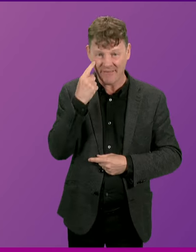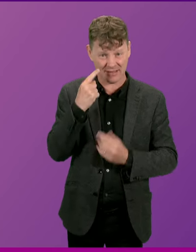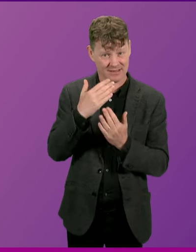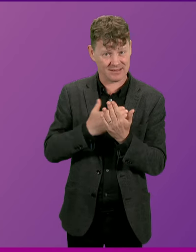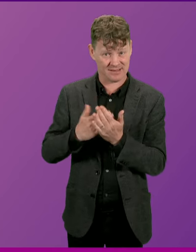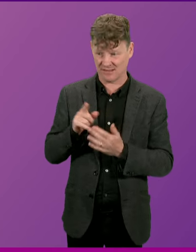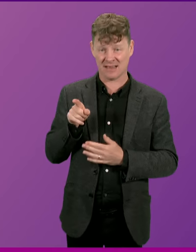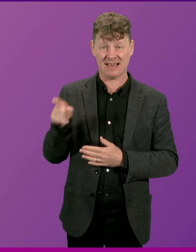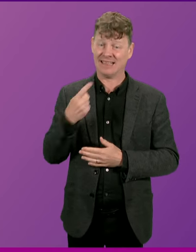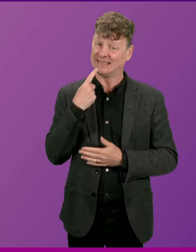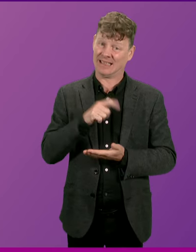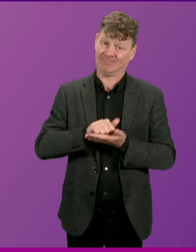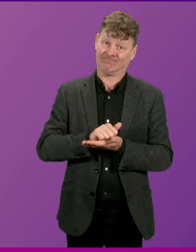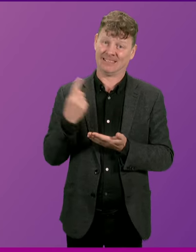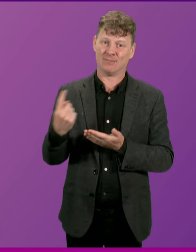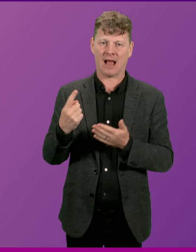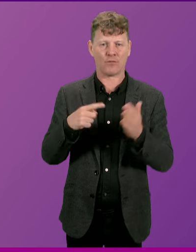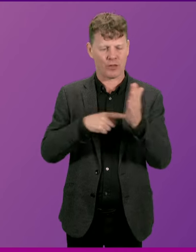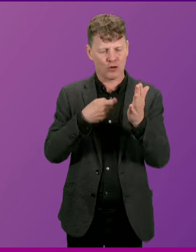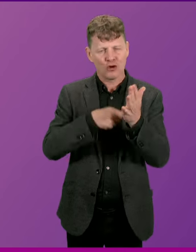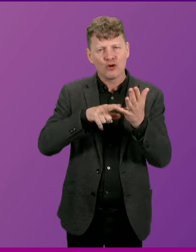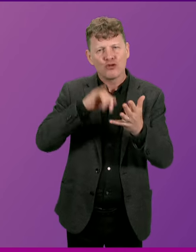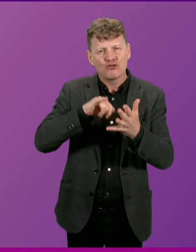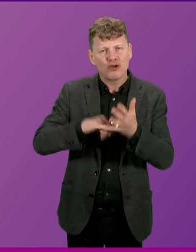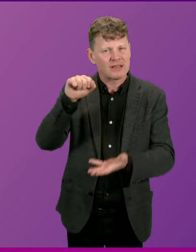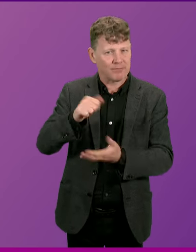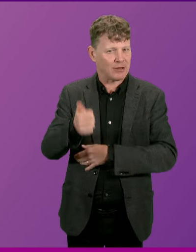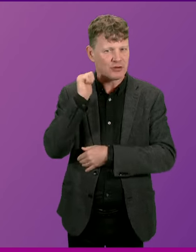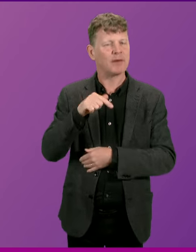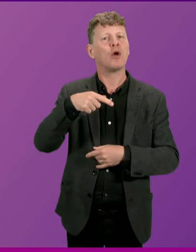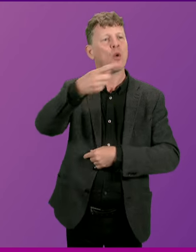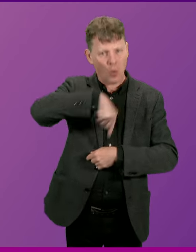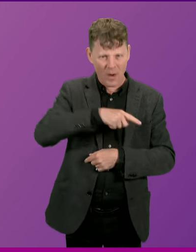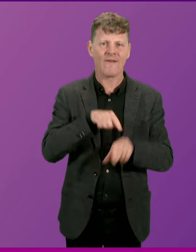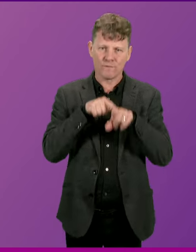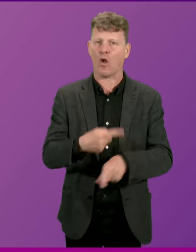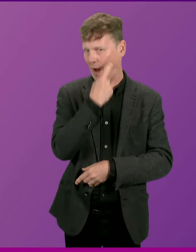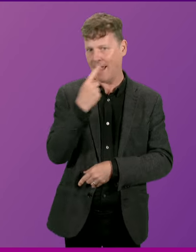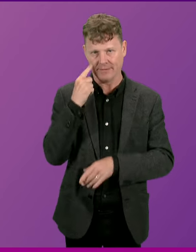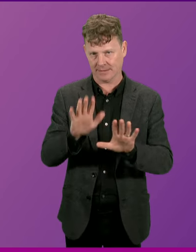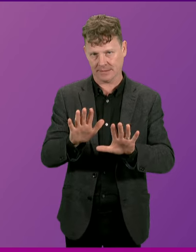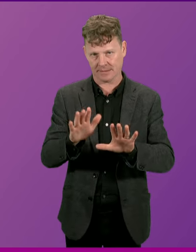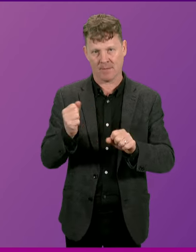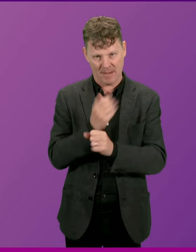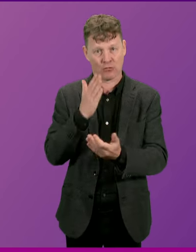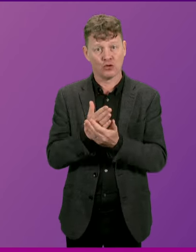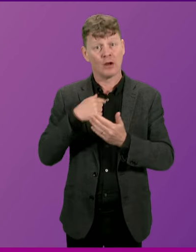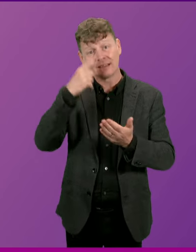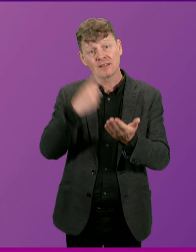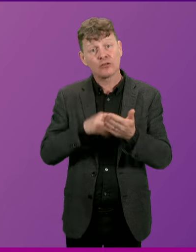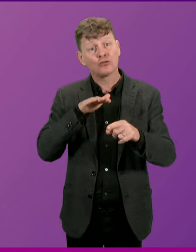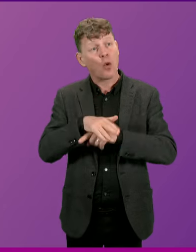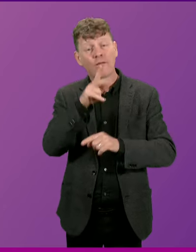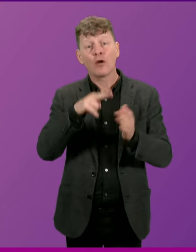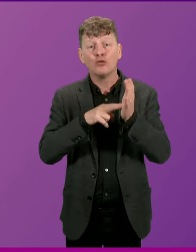earlier this week with Liz Truss's budget, but we are evidence-led and we will ensure our decisions on North Sea oil and gas are